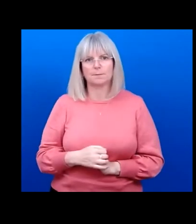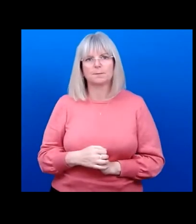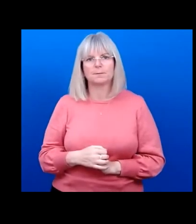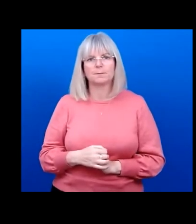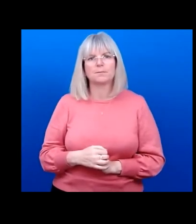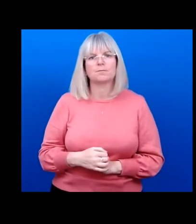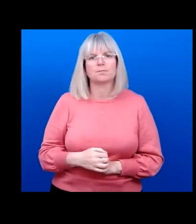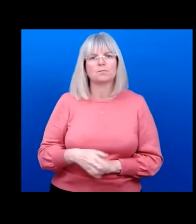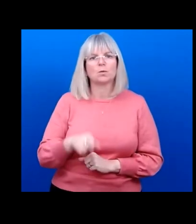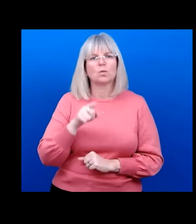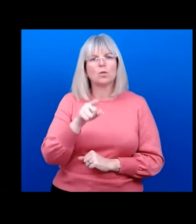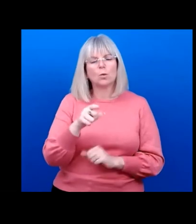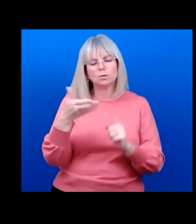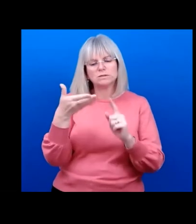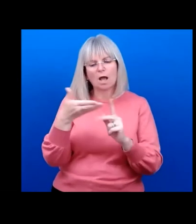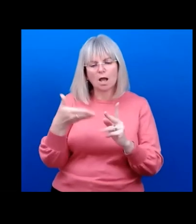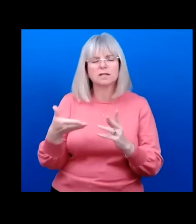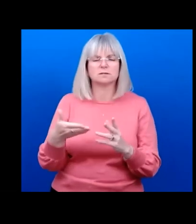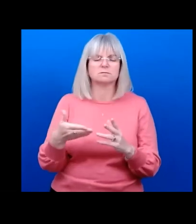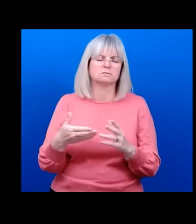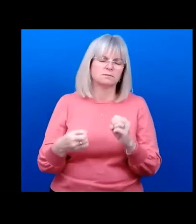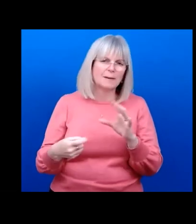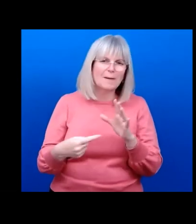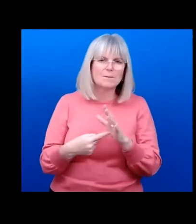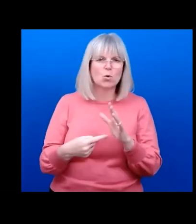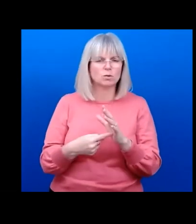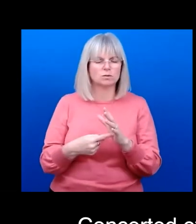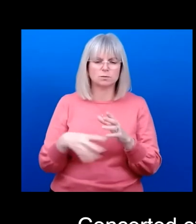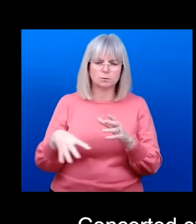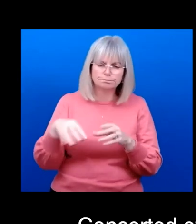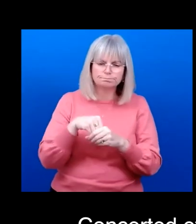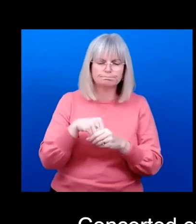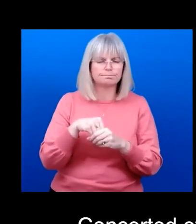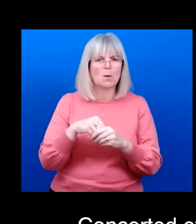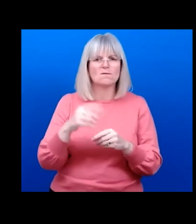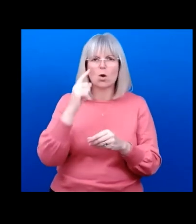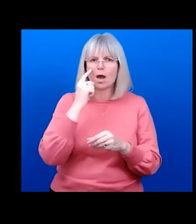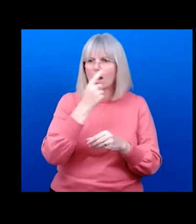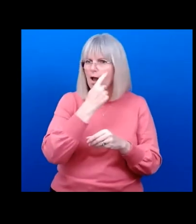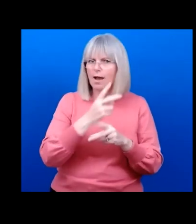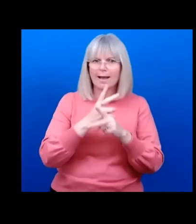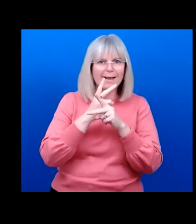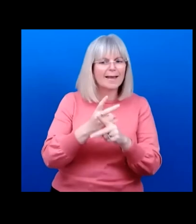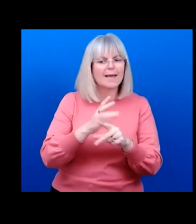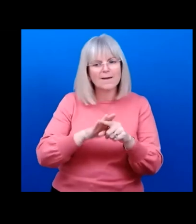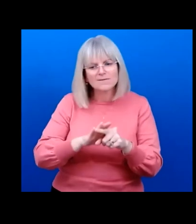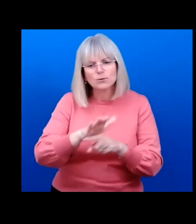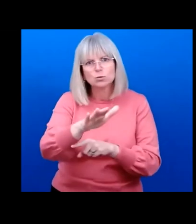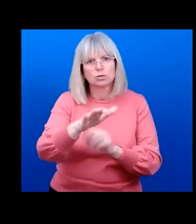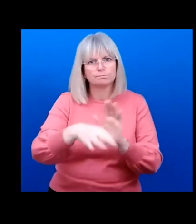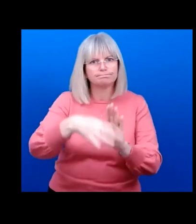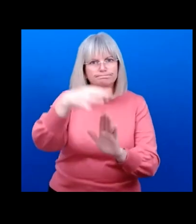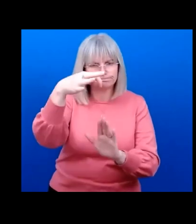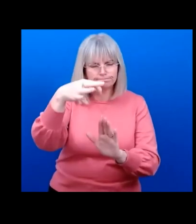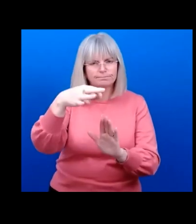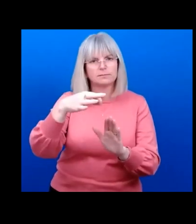fundamental in the order to drive eye care coverage in the future, while delivering care of